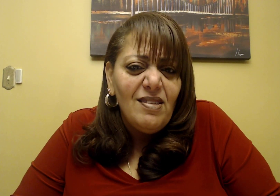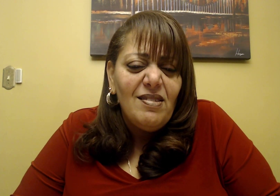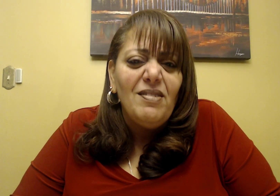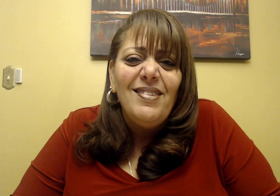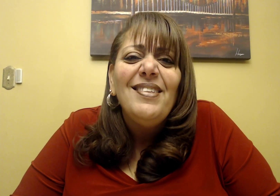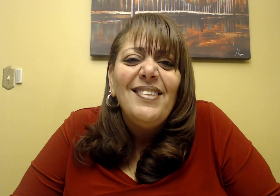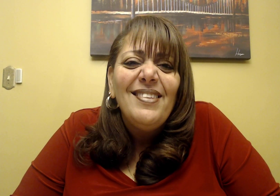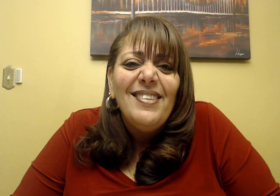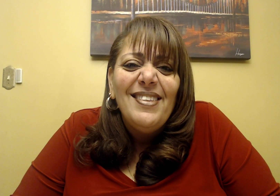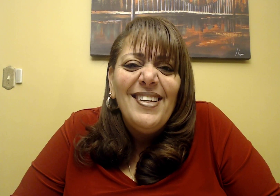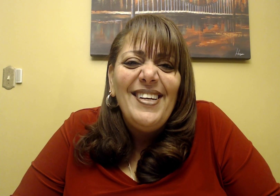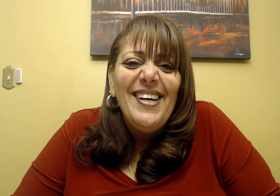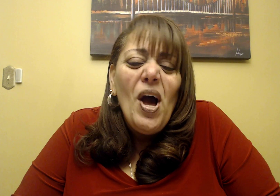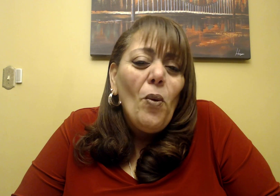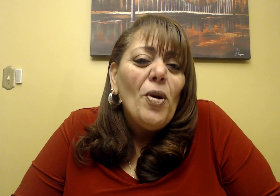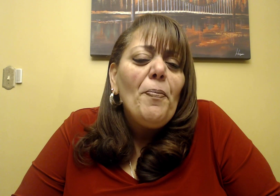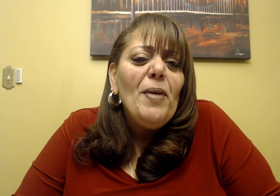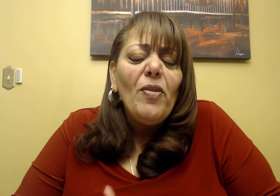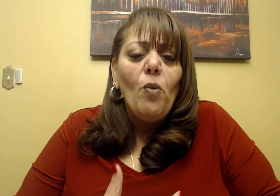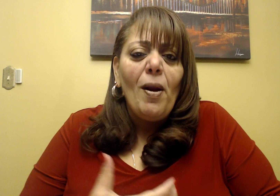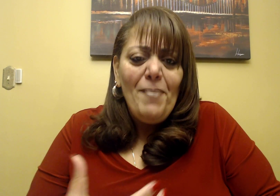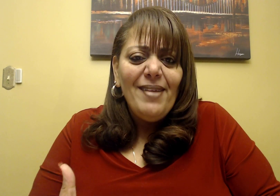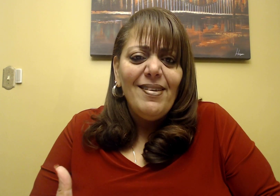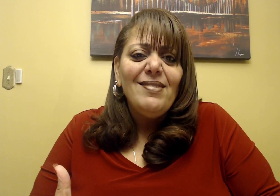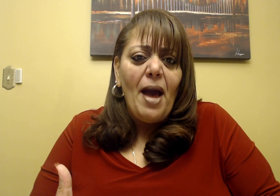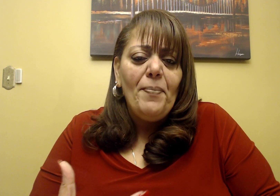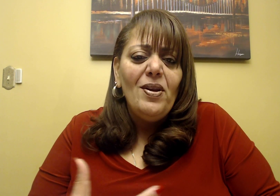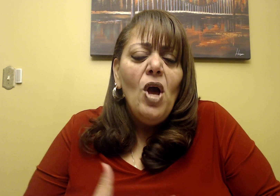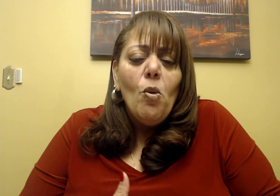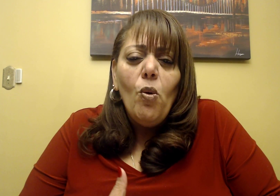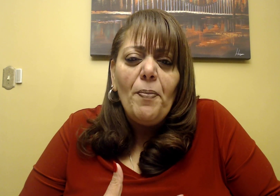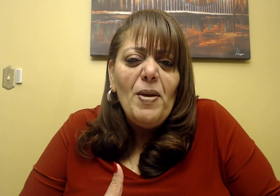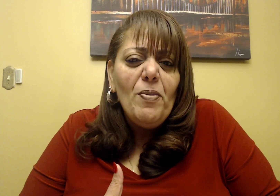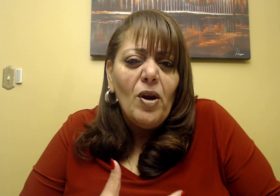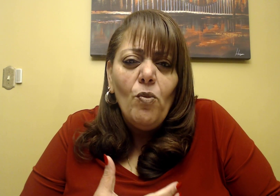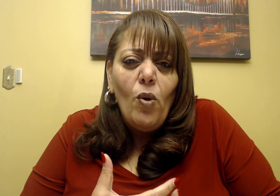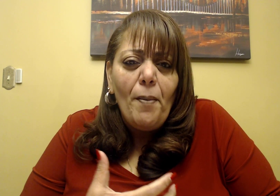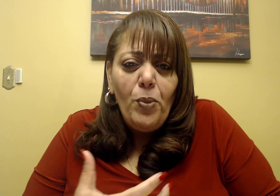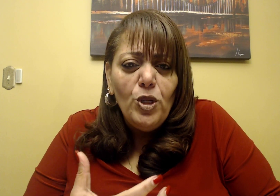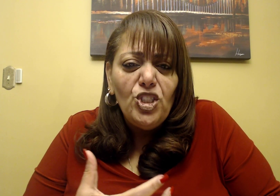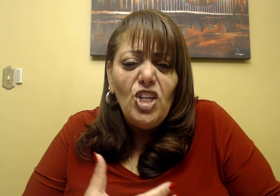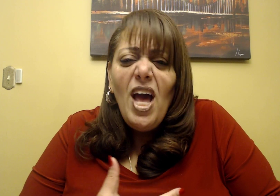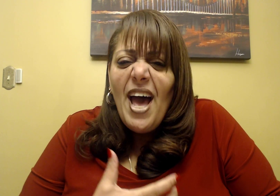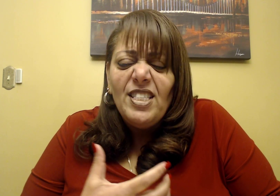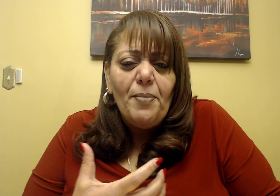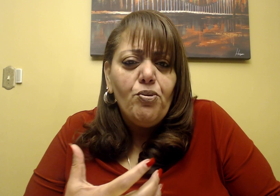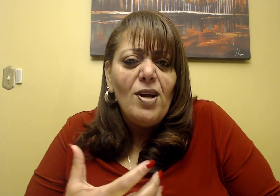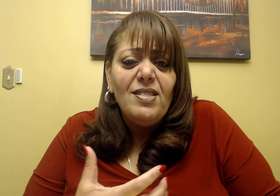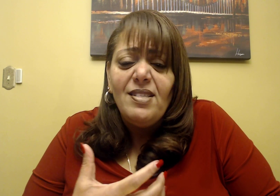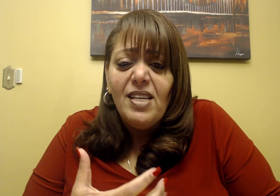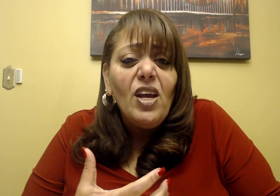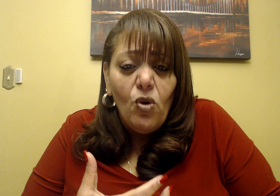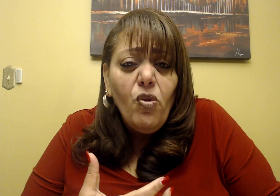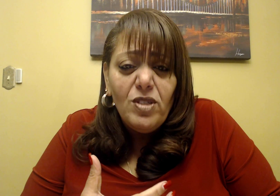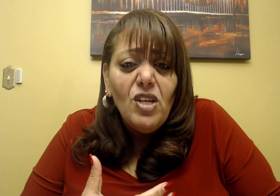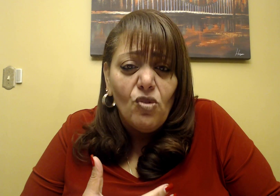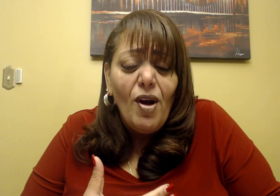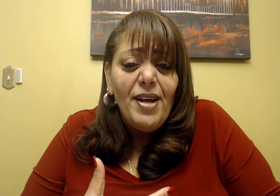still. We're people that want to make things happen. We're people that want to push and to press and to kick. And all those things are right.